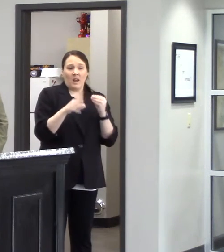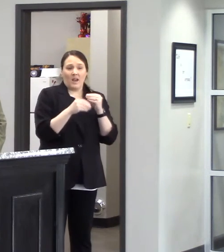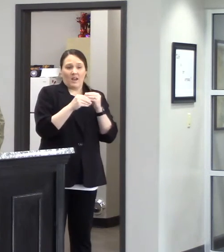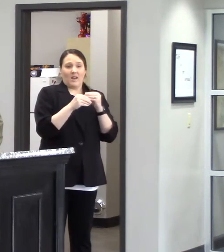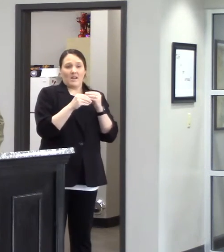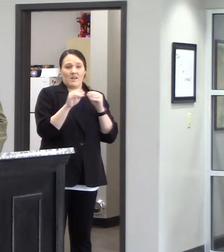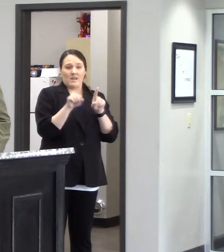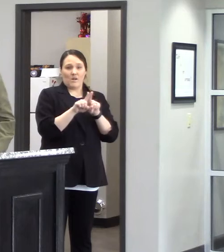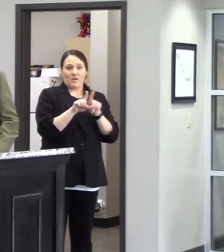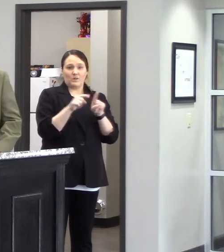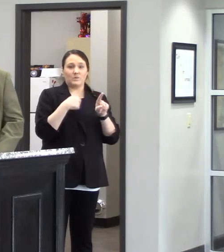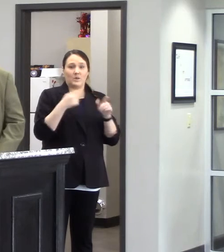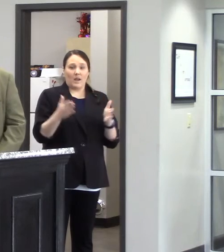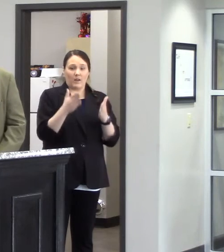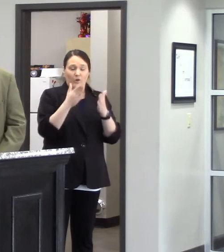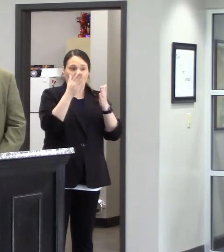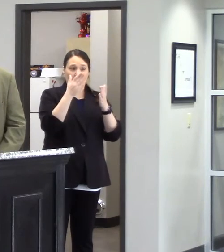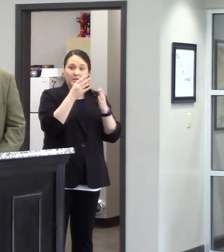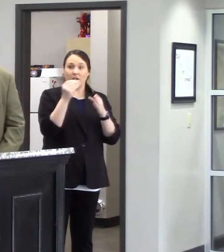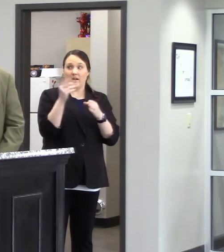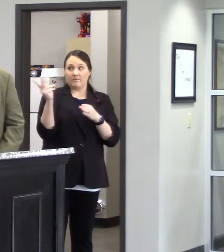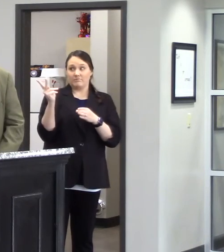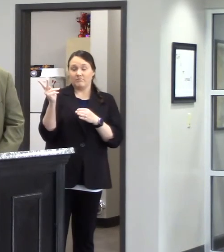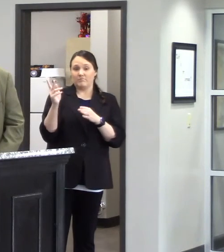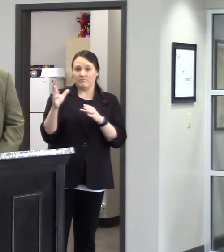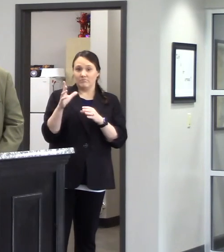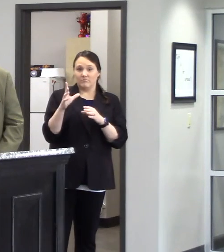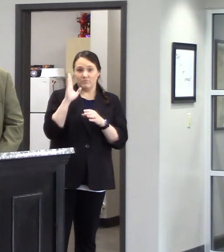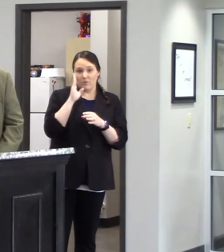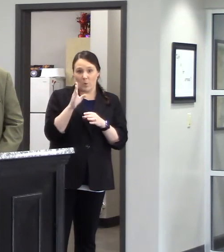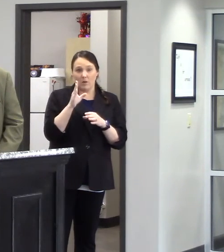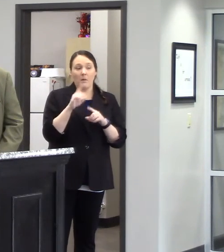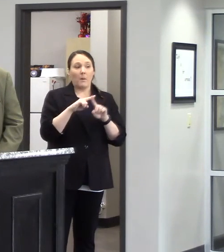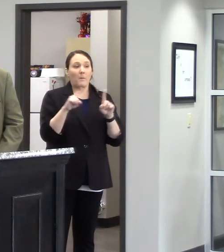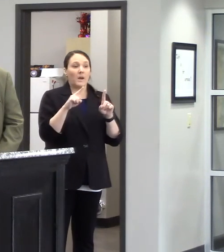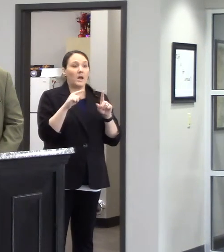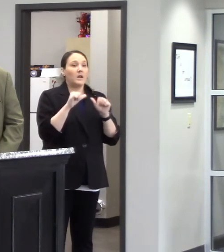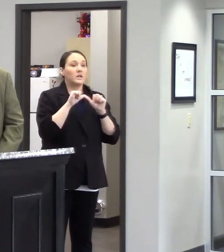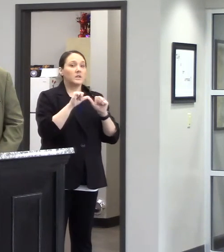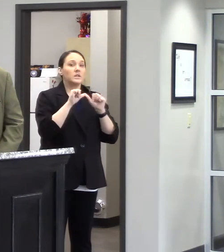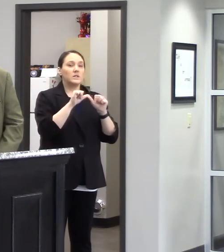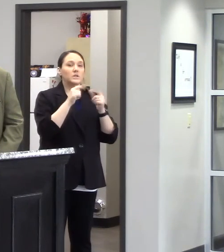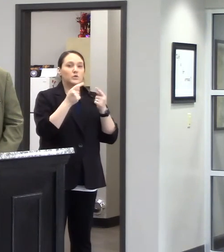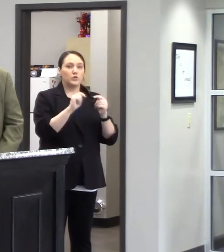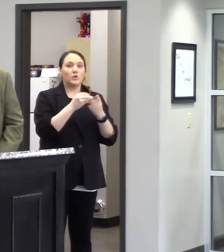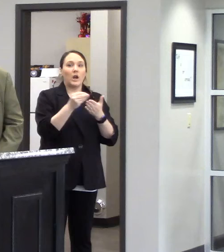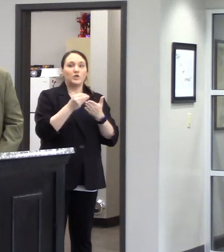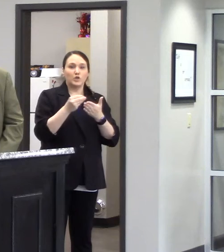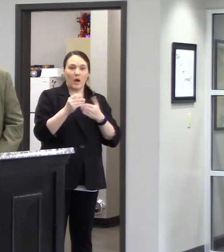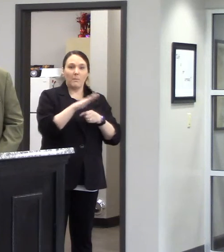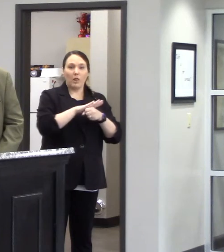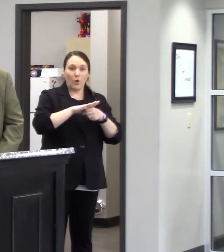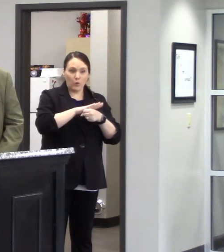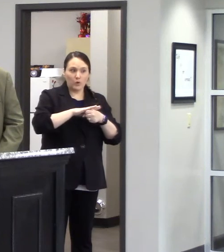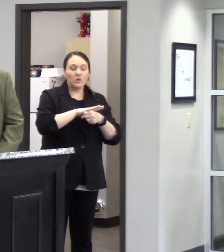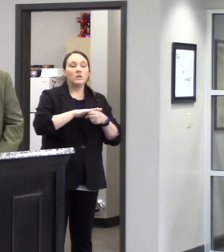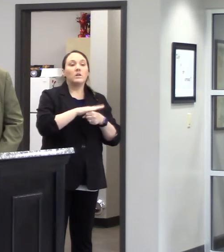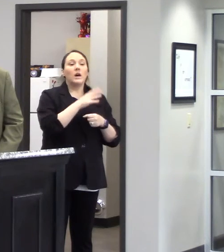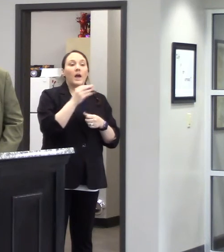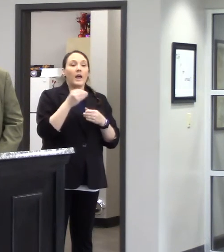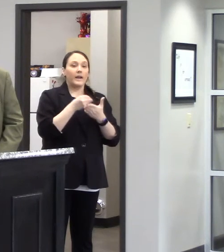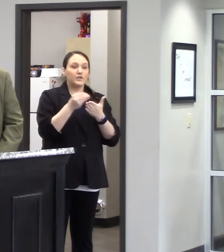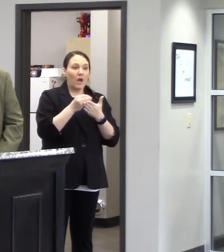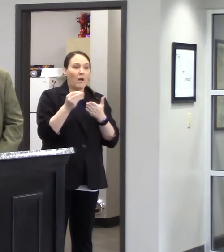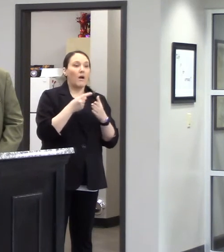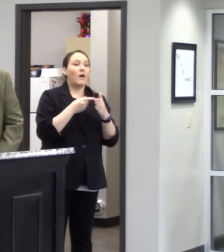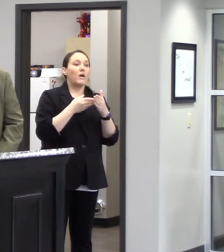encourage and i'm sure these two gentlemen as well would is continue to try to to shop locally and shop through